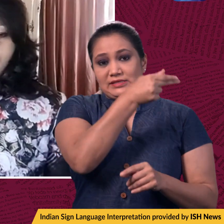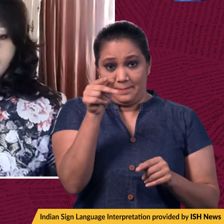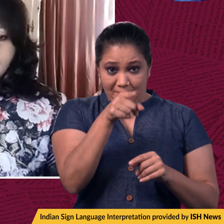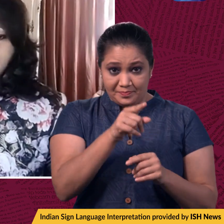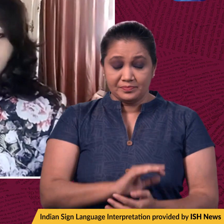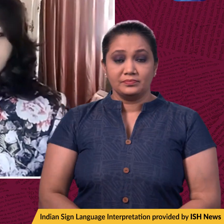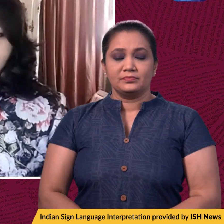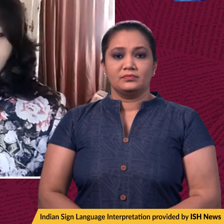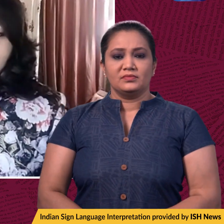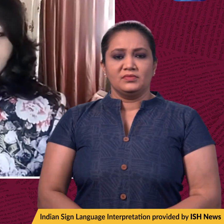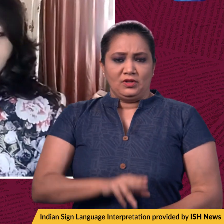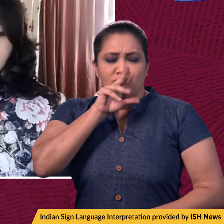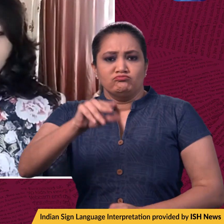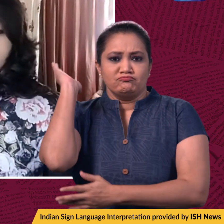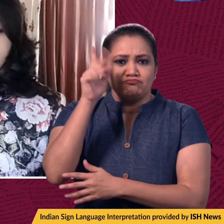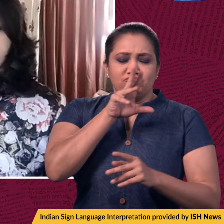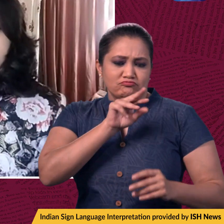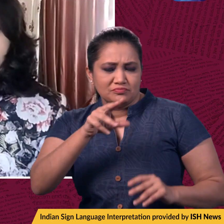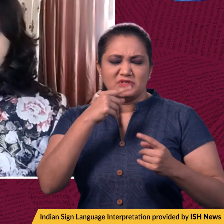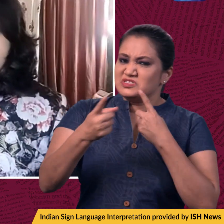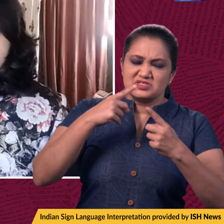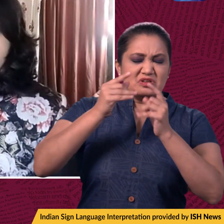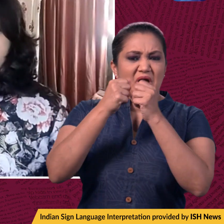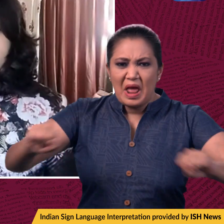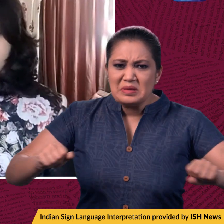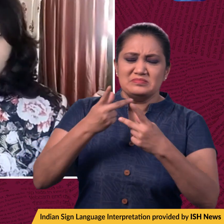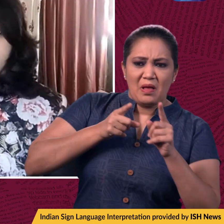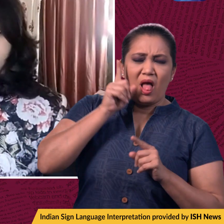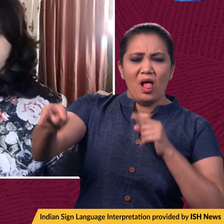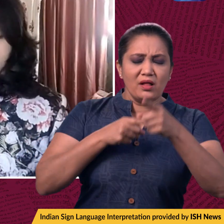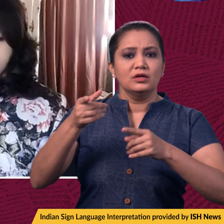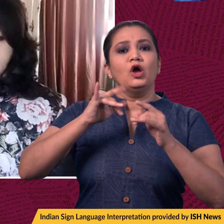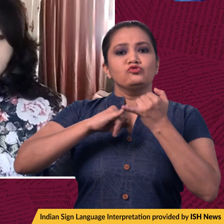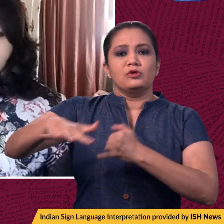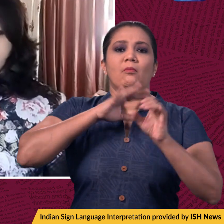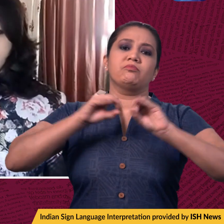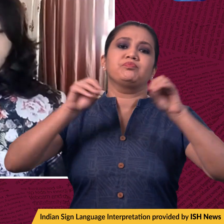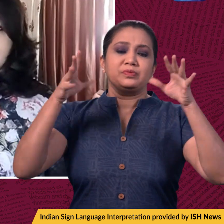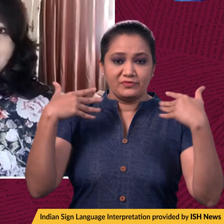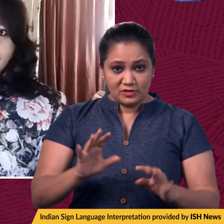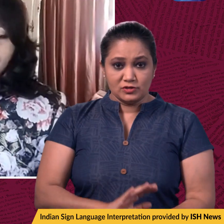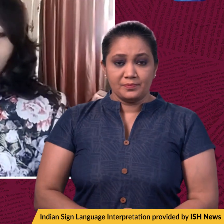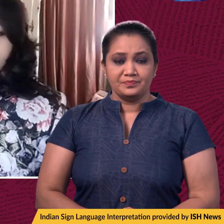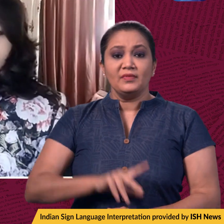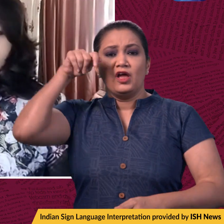allegedly delivering the hate speech and issuing this rape threat went viral on social media. In the video, the